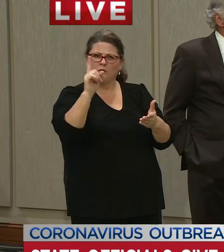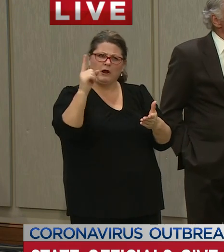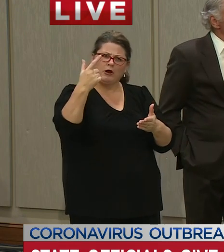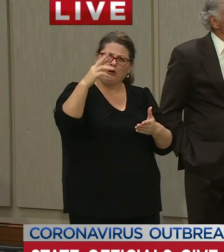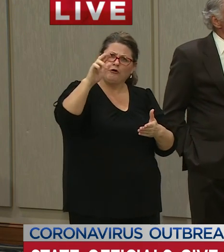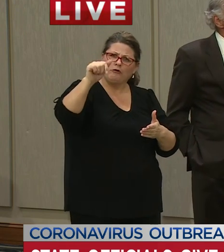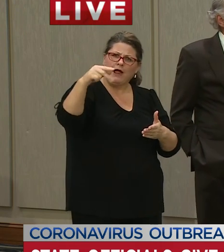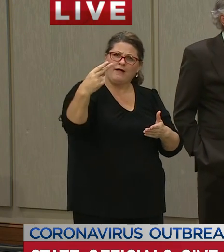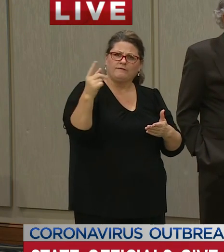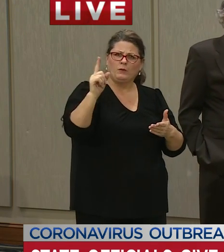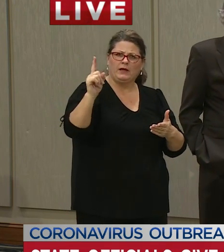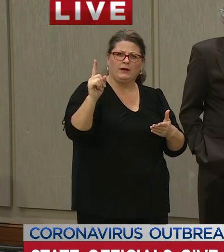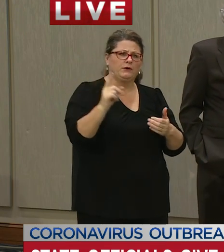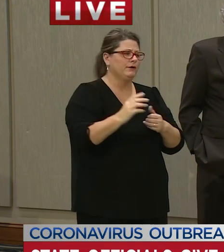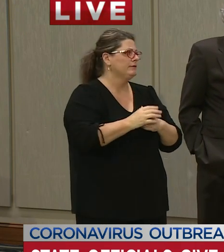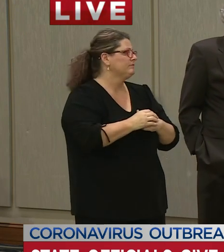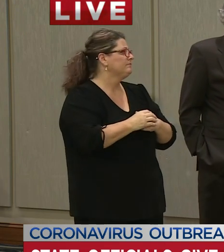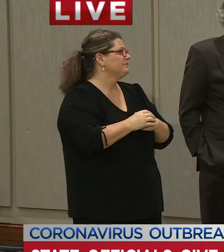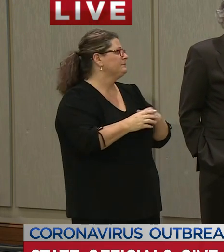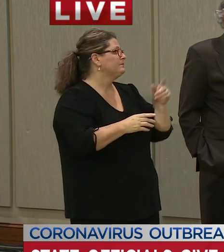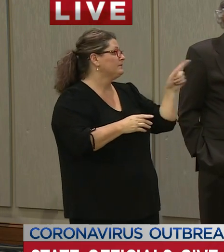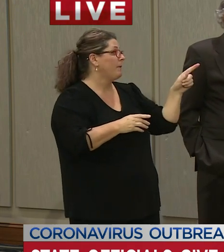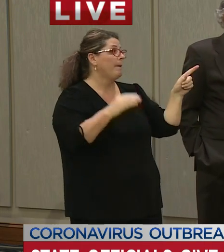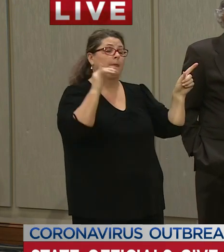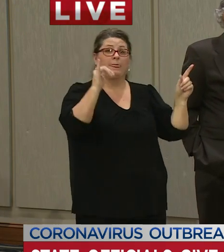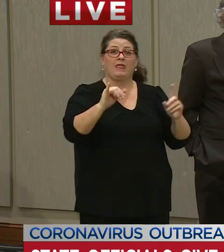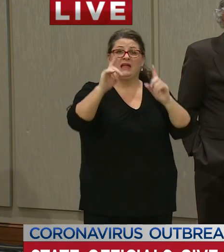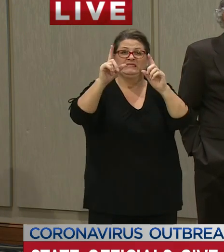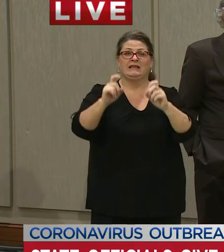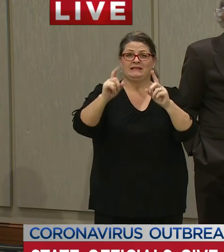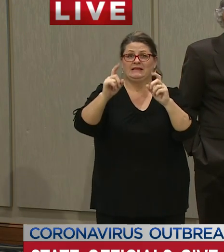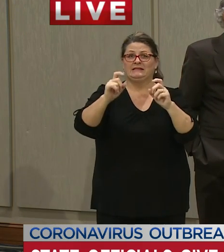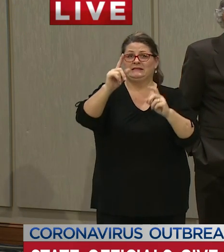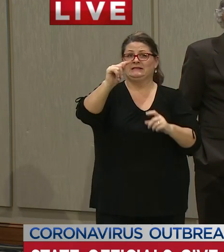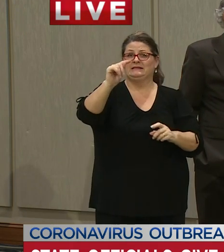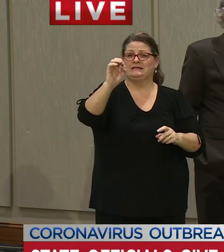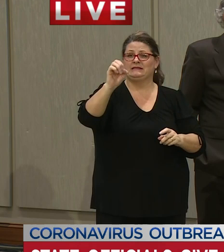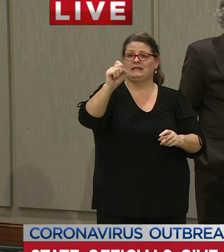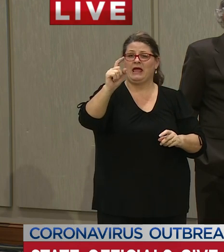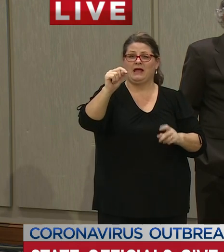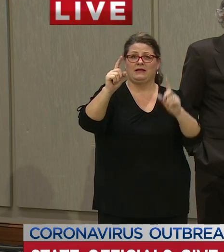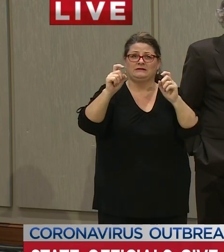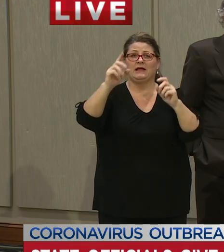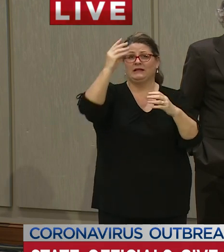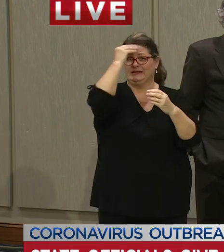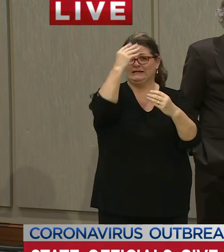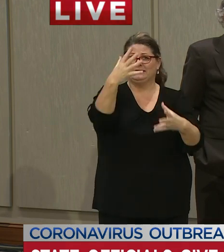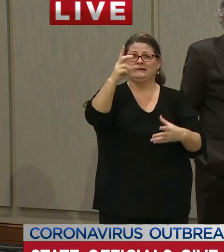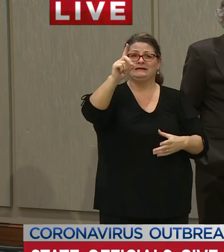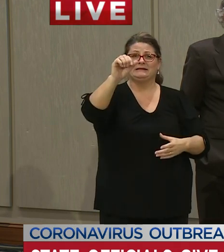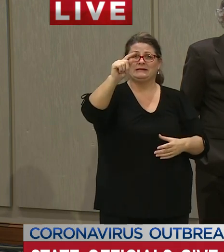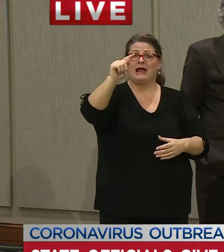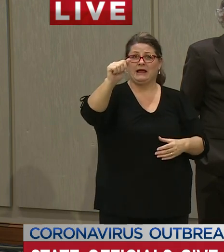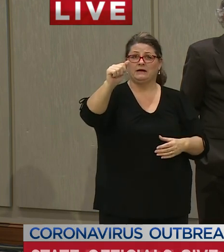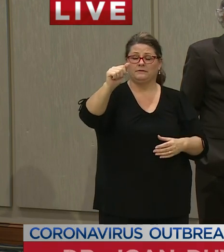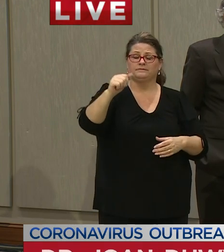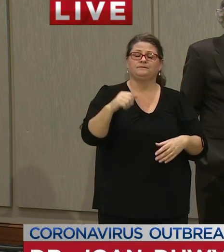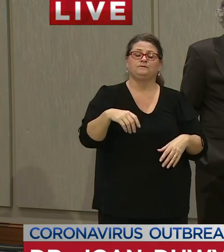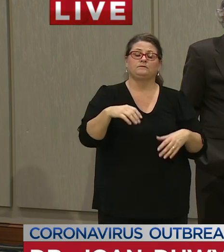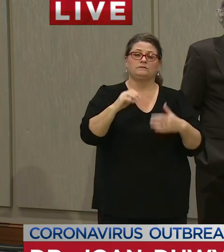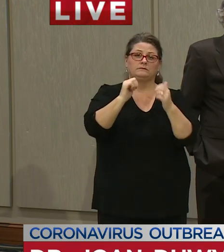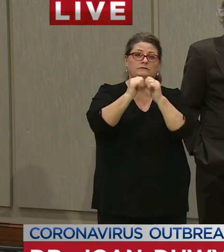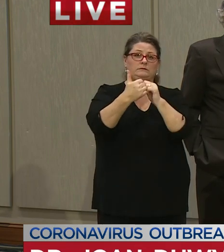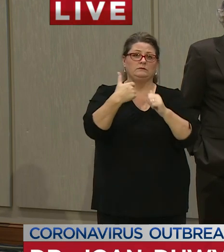so um so that is the testing data that we have um that which is the the way we identify